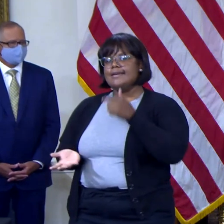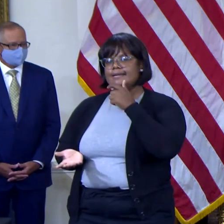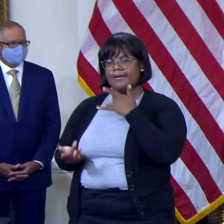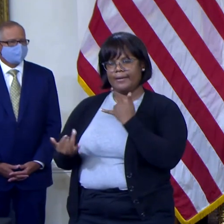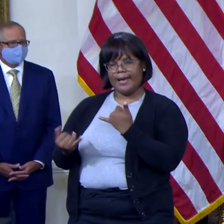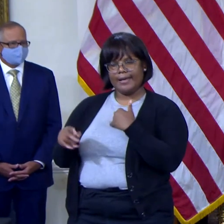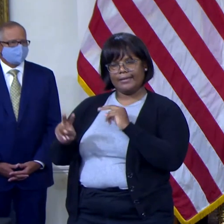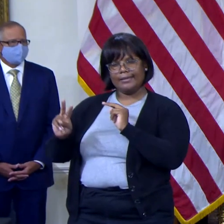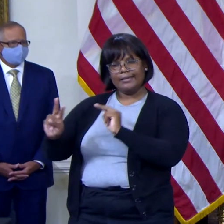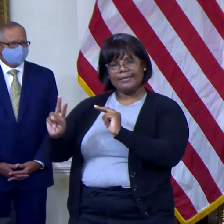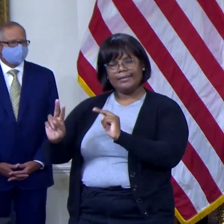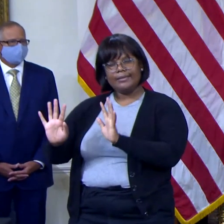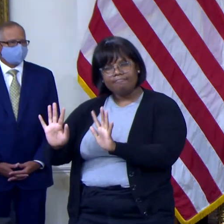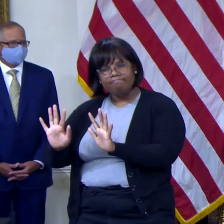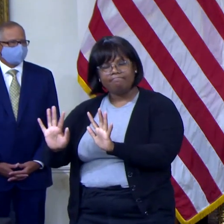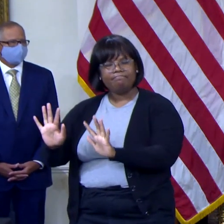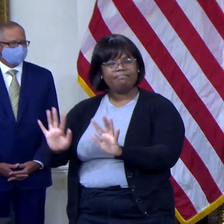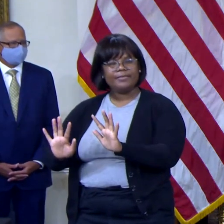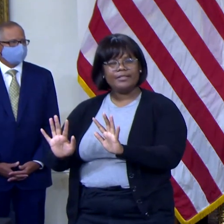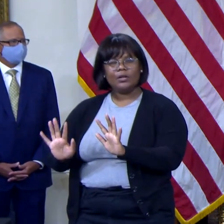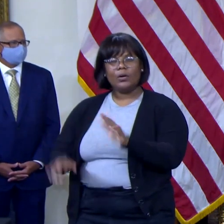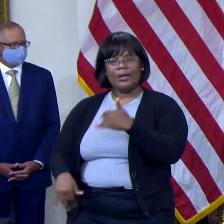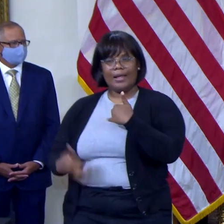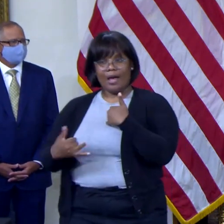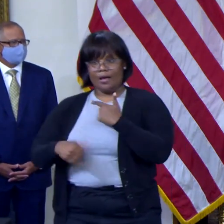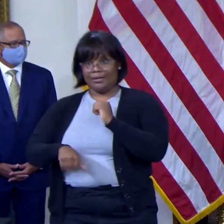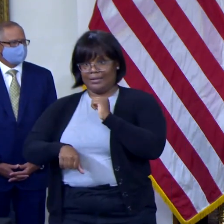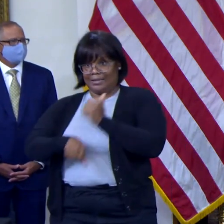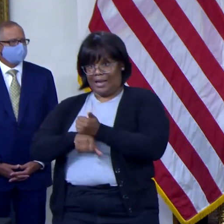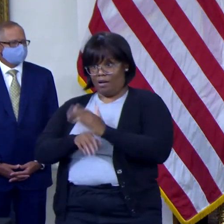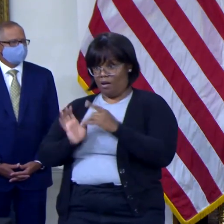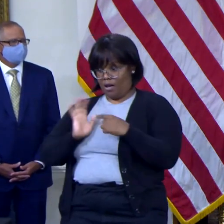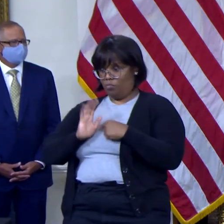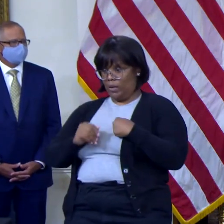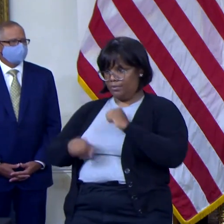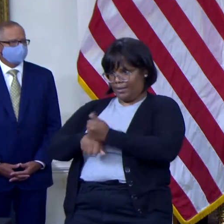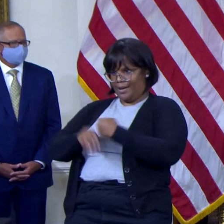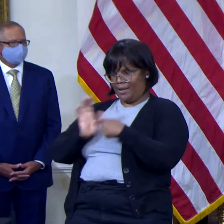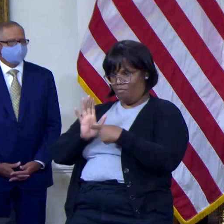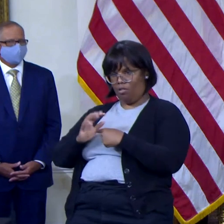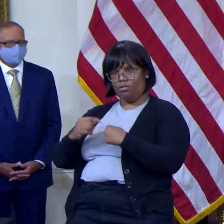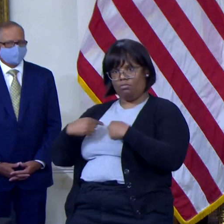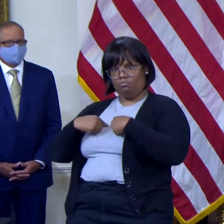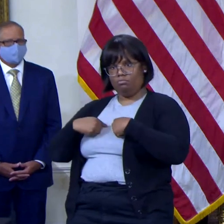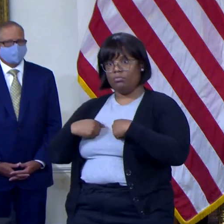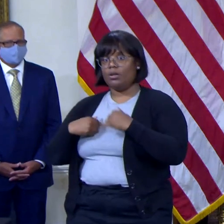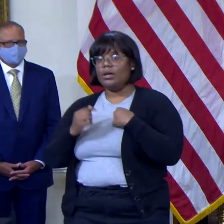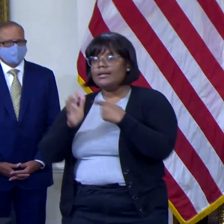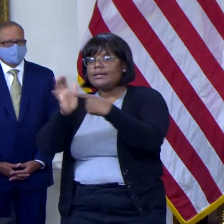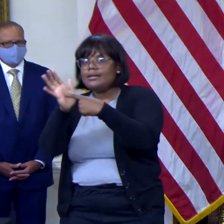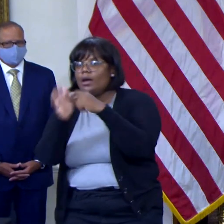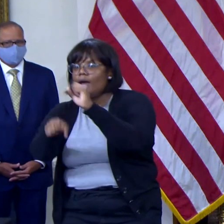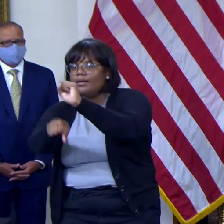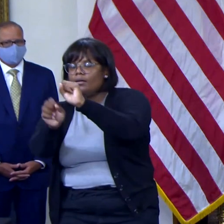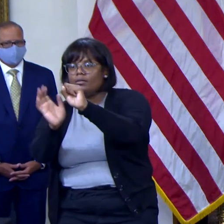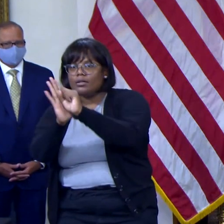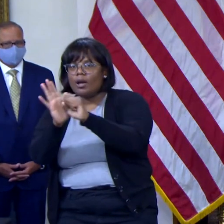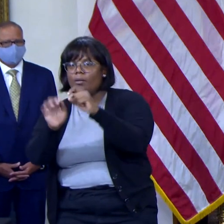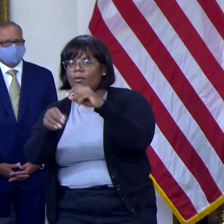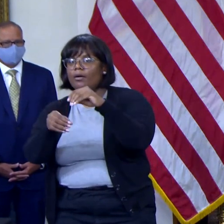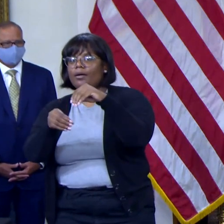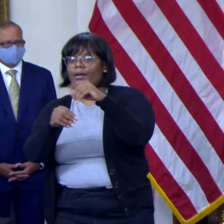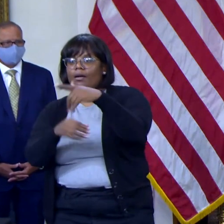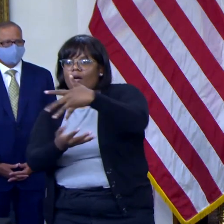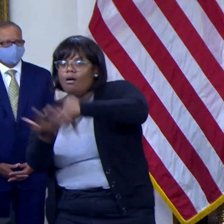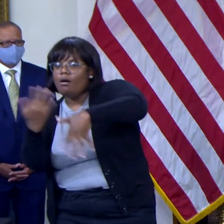fit. And we started with our, as we, we're setting our own example by mandating only, uh, state workers that were dealing with congregate facilities that